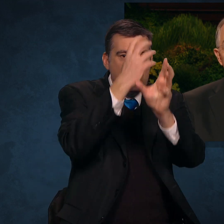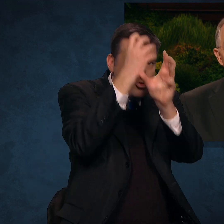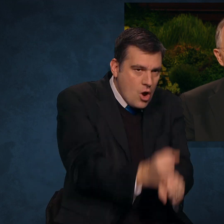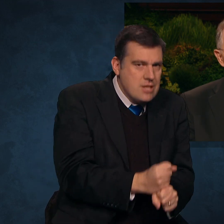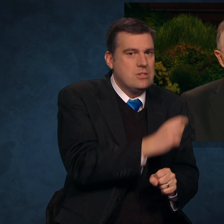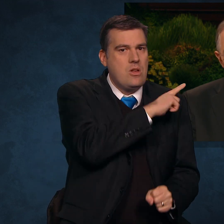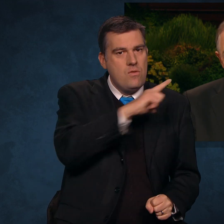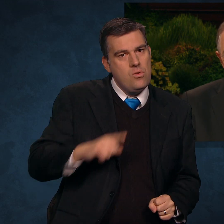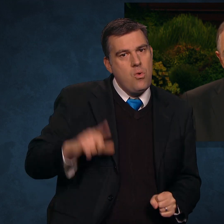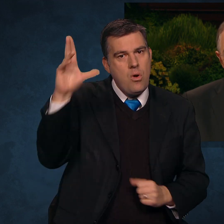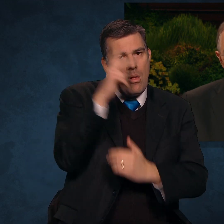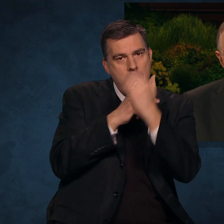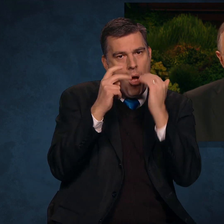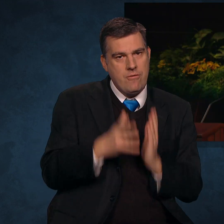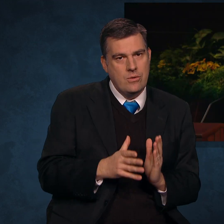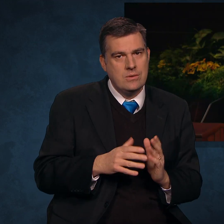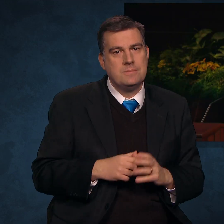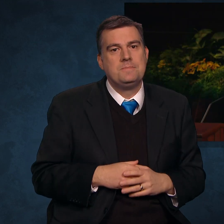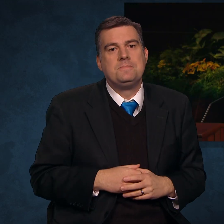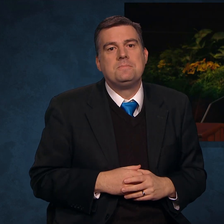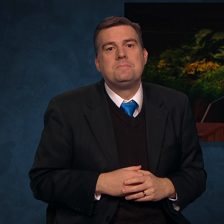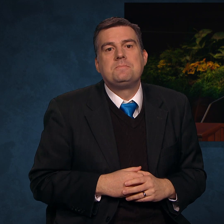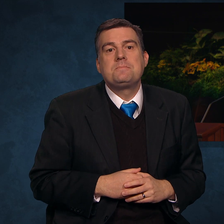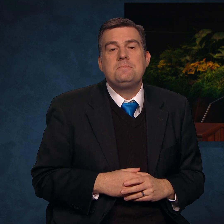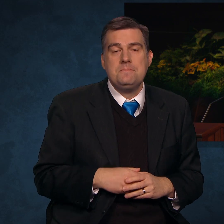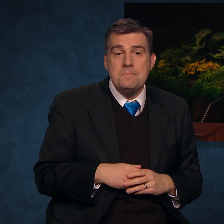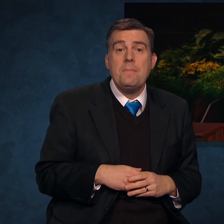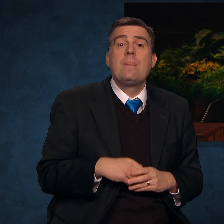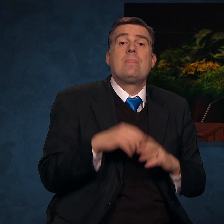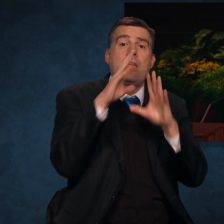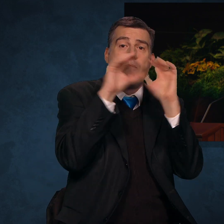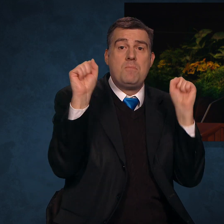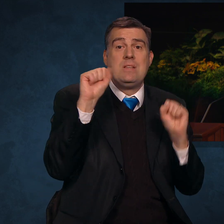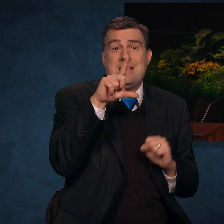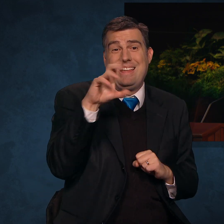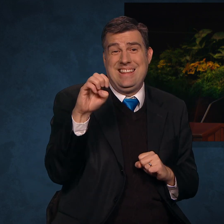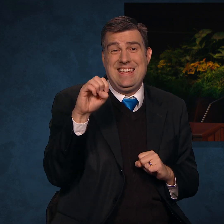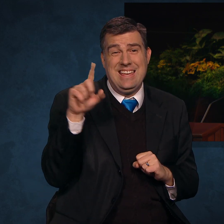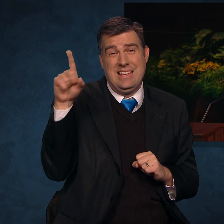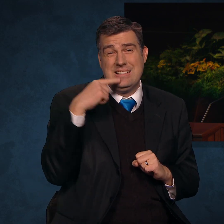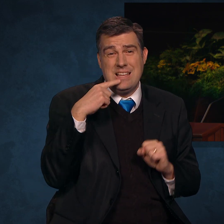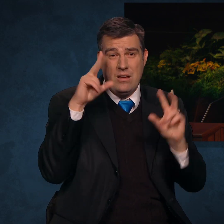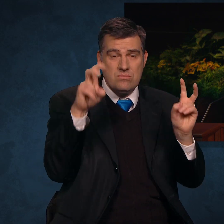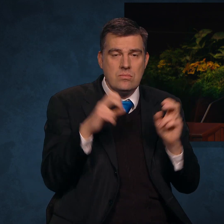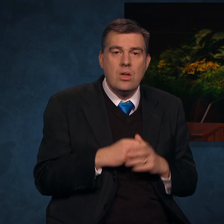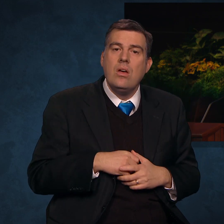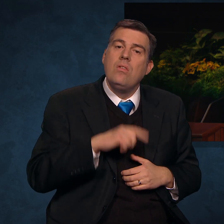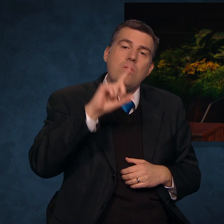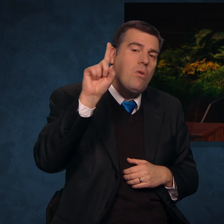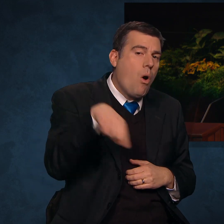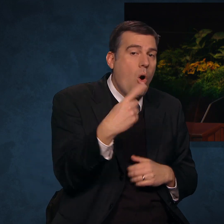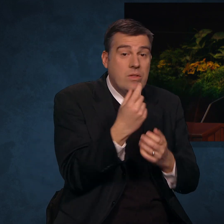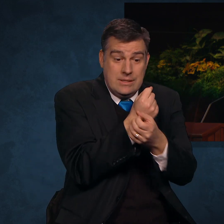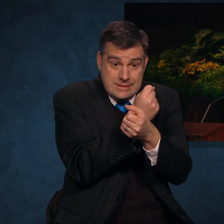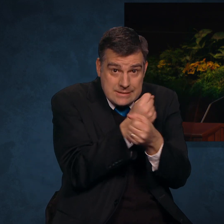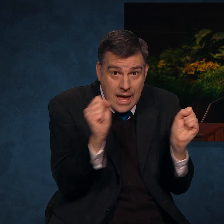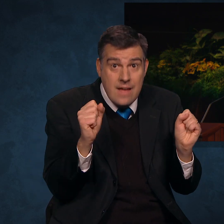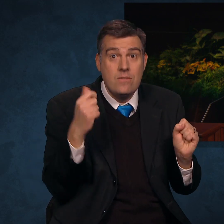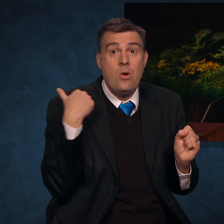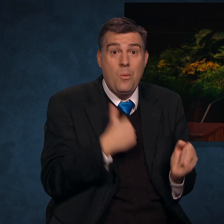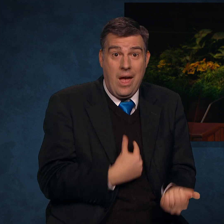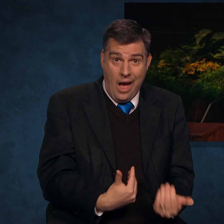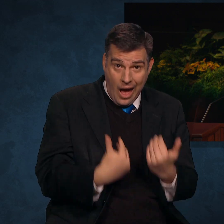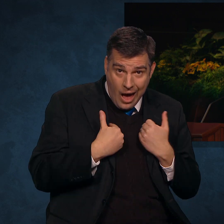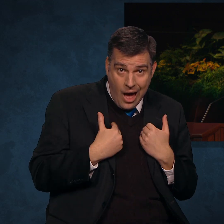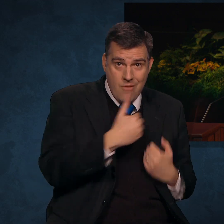the Lord's prophets. President Harold B. Lee said, The only safety we have as members